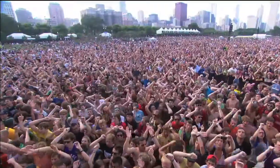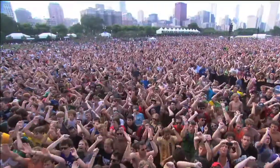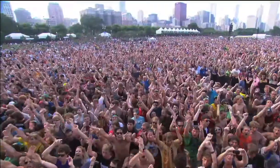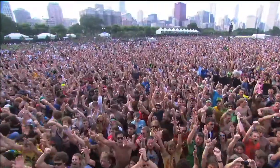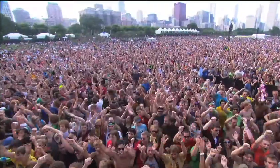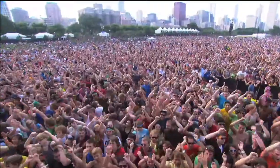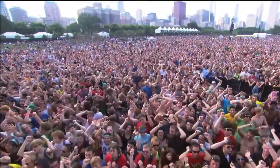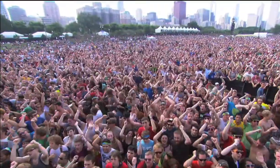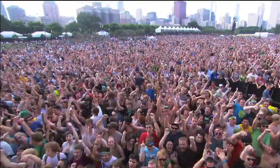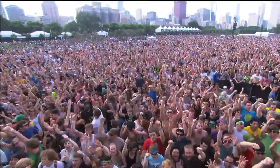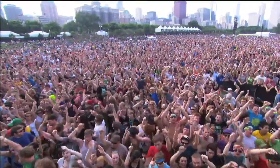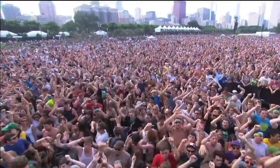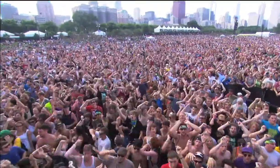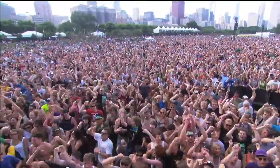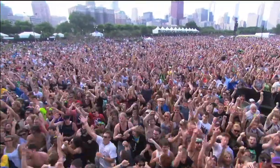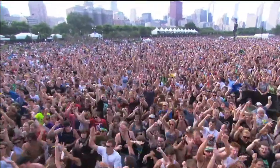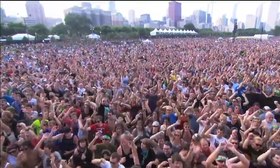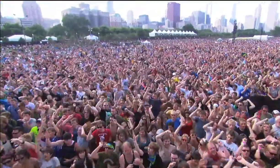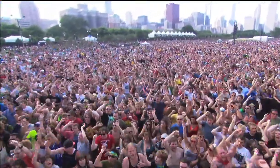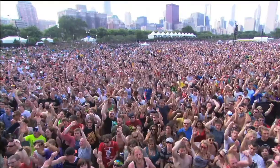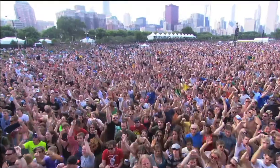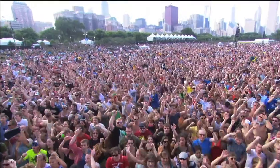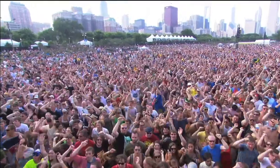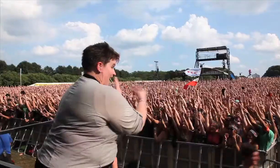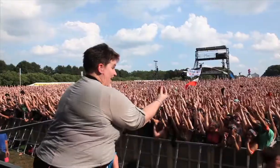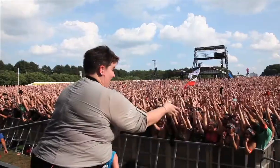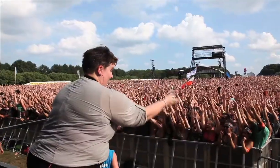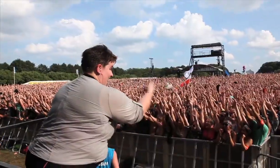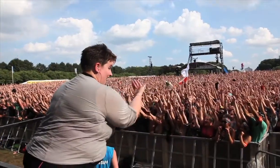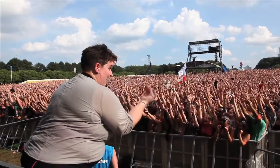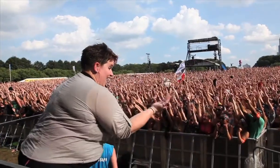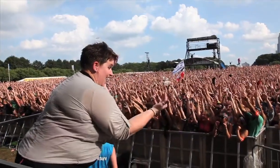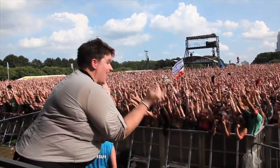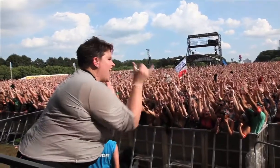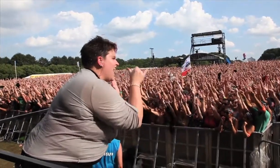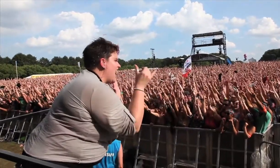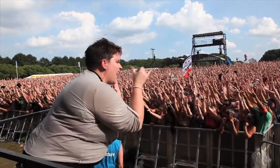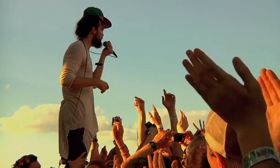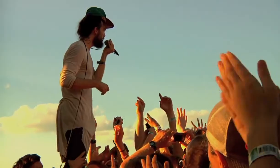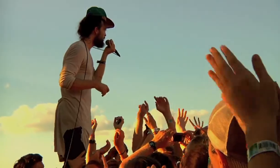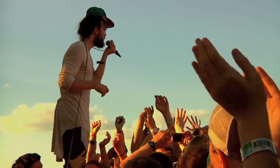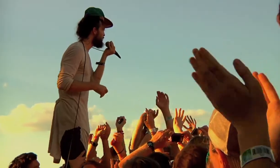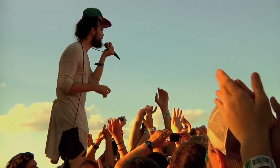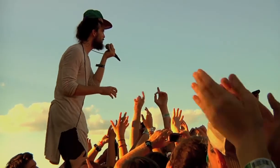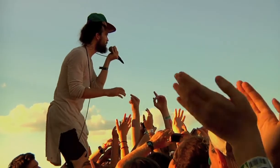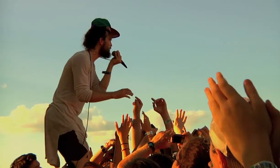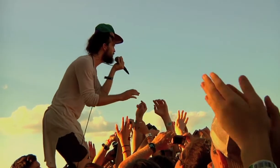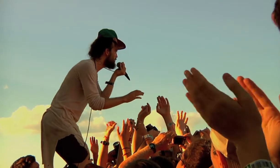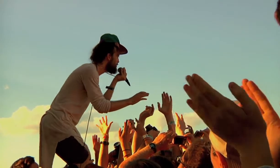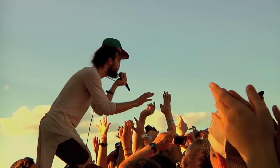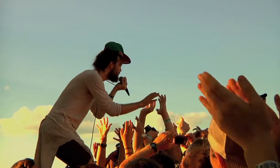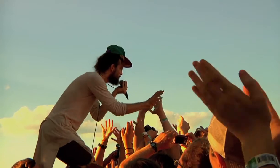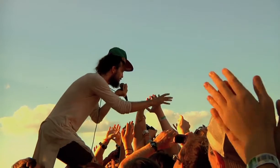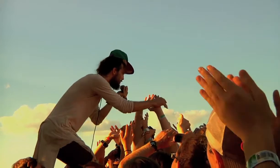how beautiful it is. And I'm standing looking at what the artist sees and that the deaf people feel the same as all the hearing people, that's when